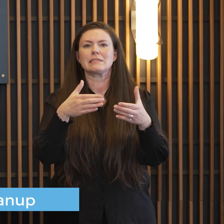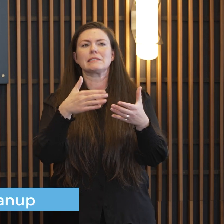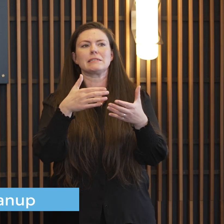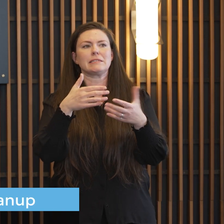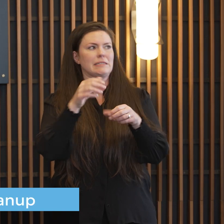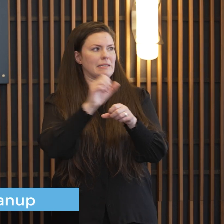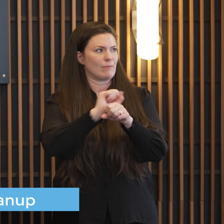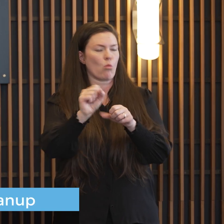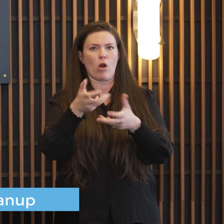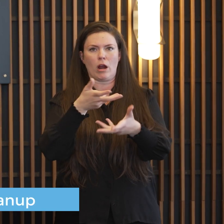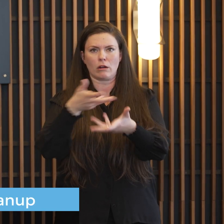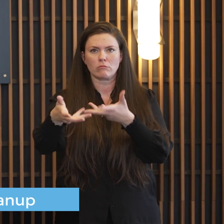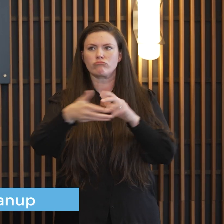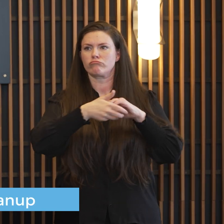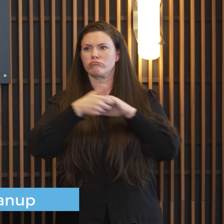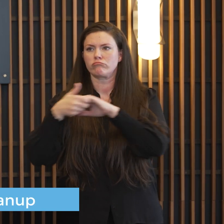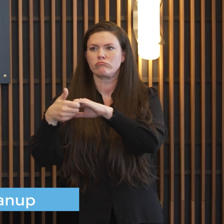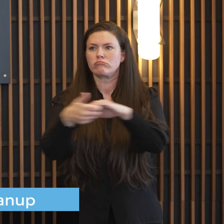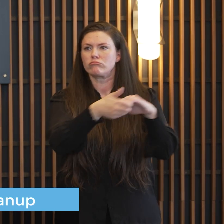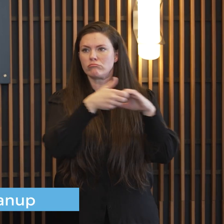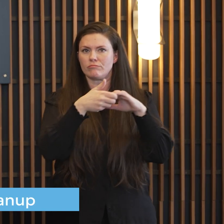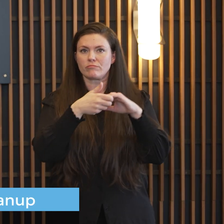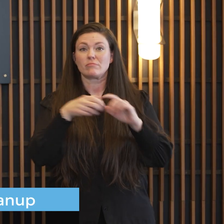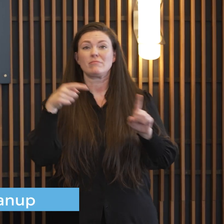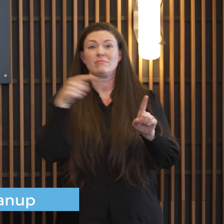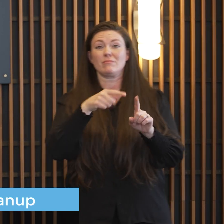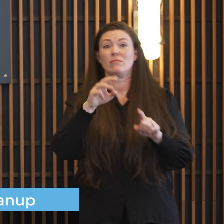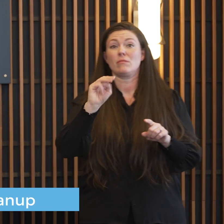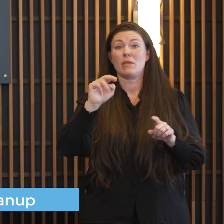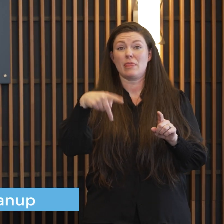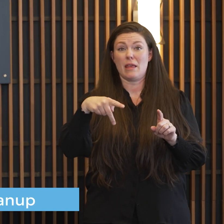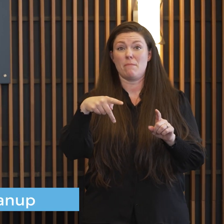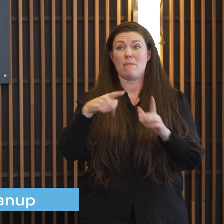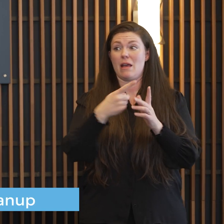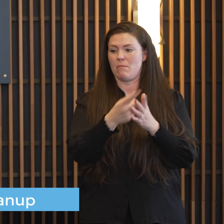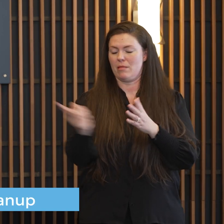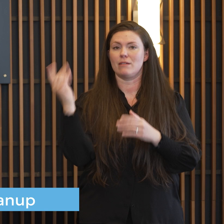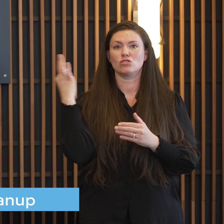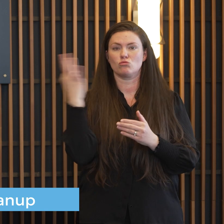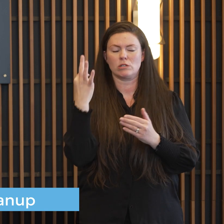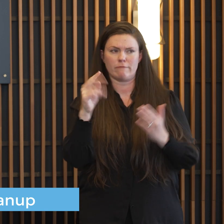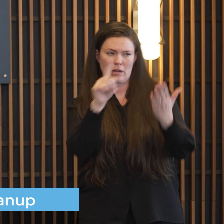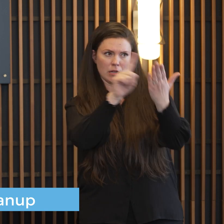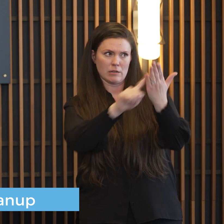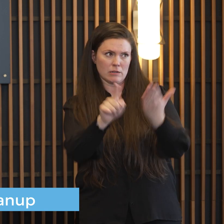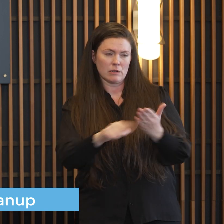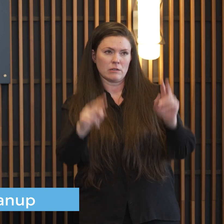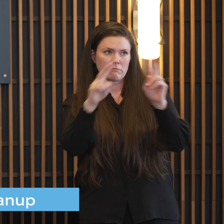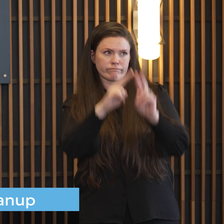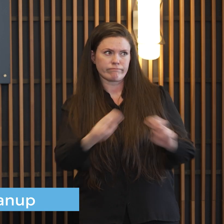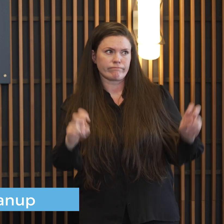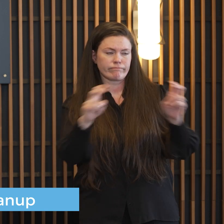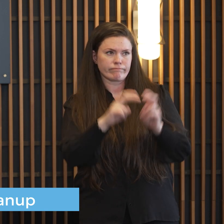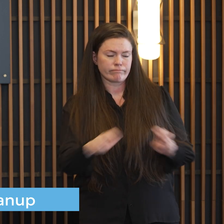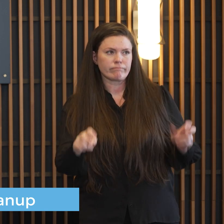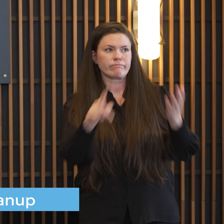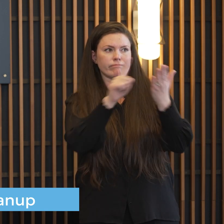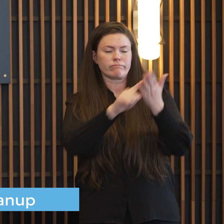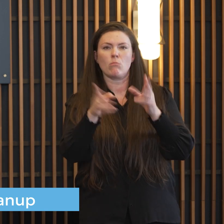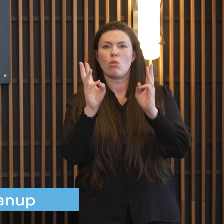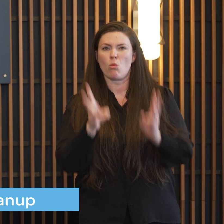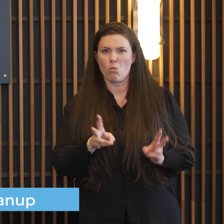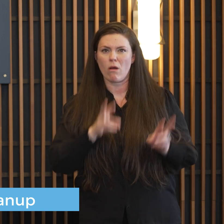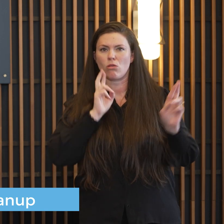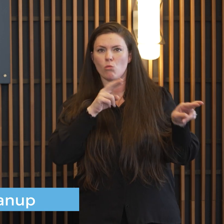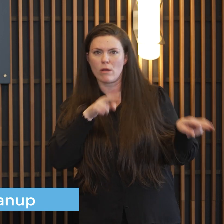team started looking at this event last friday sharing the weather situation reports and